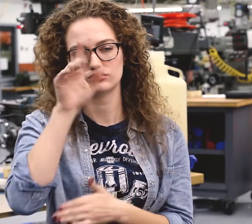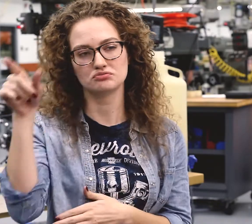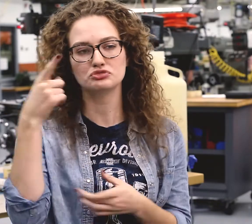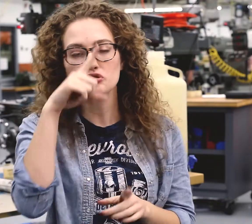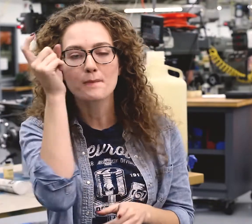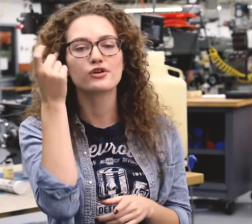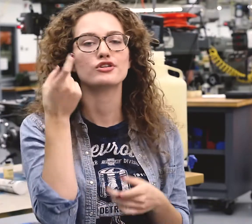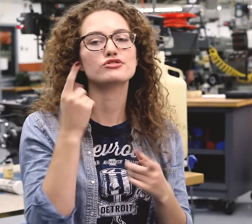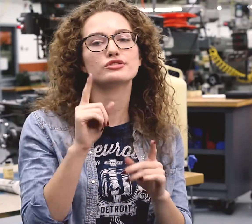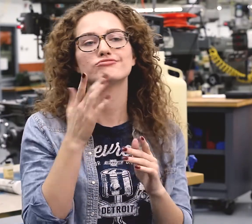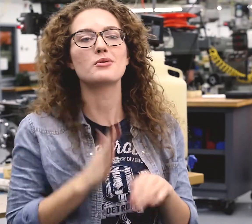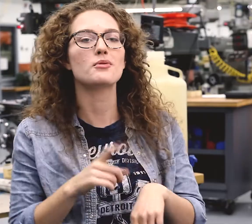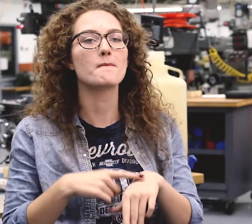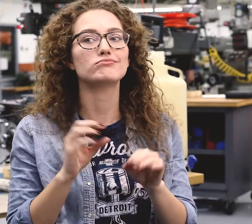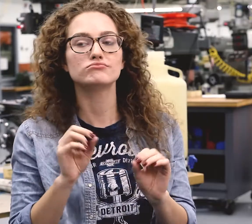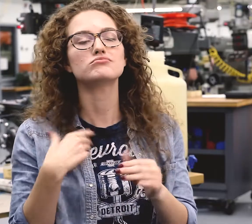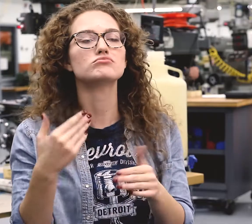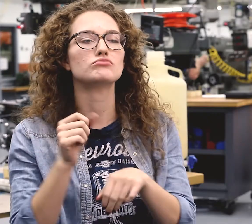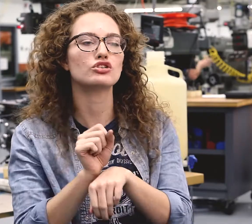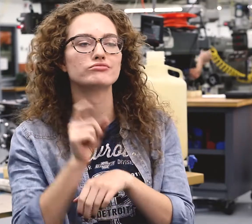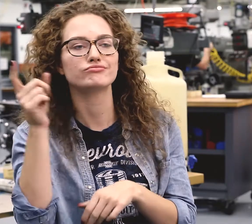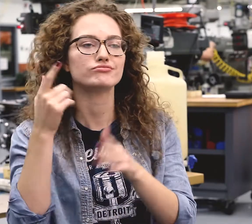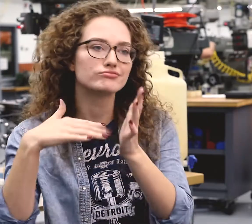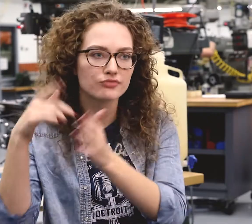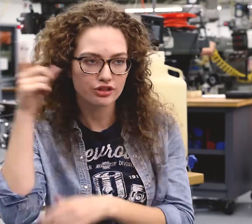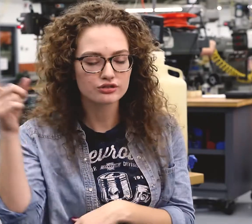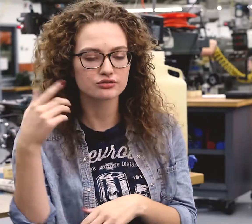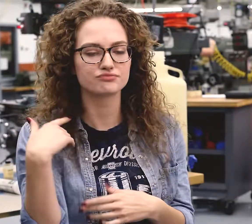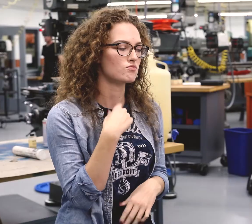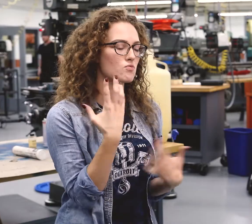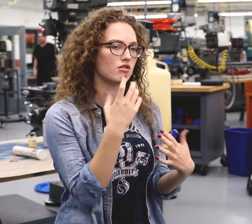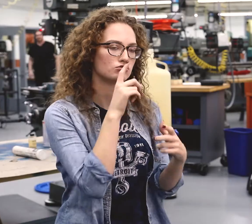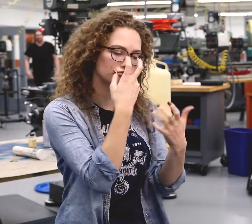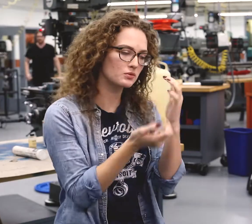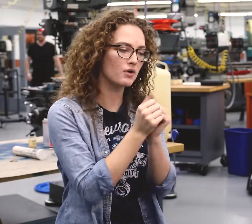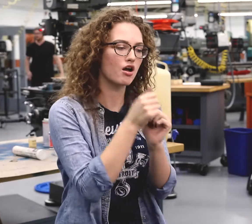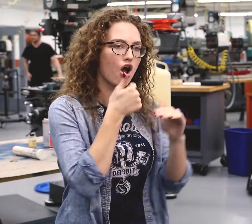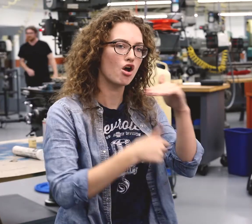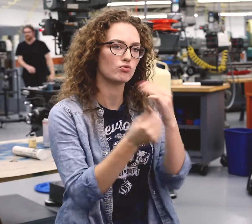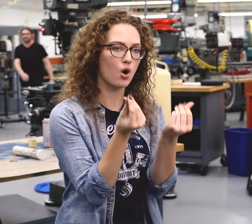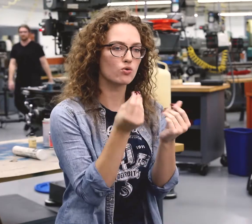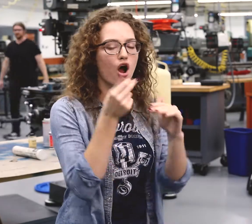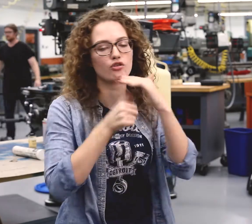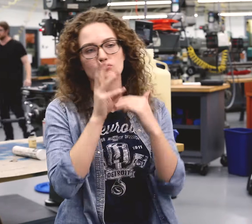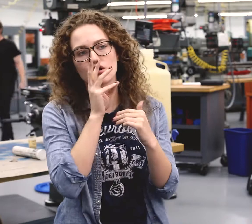the summer. When I'm not working, I study here. My goal is to work with underground and underwater